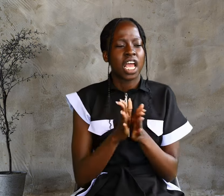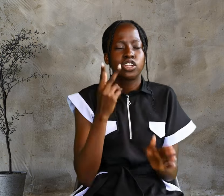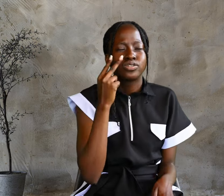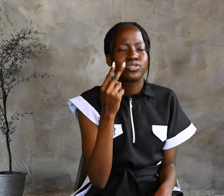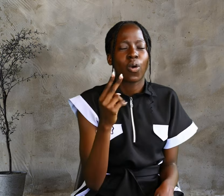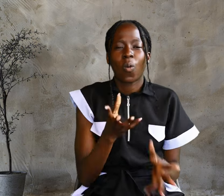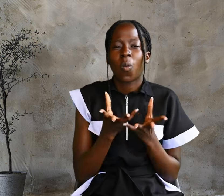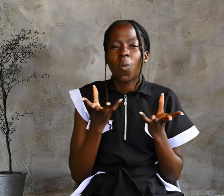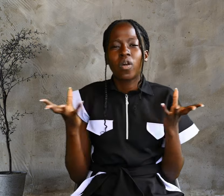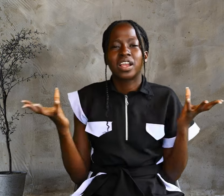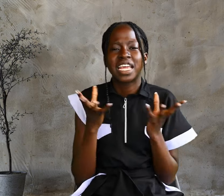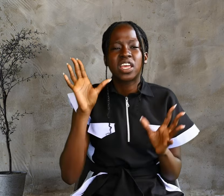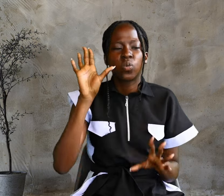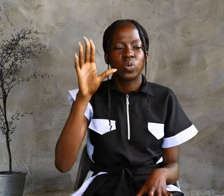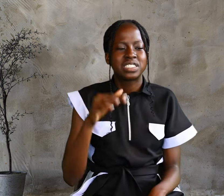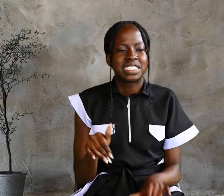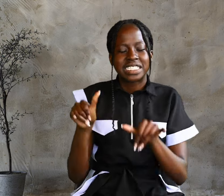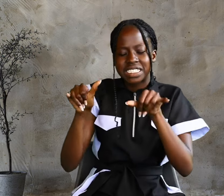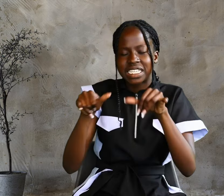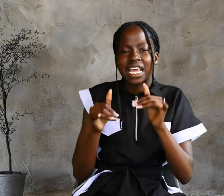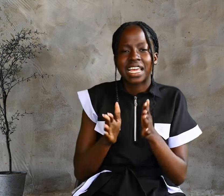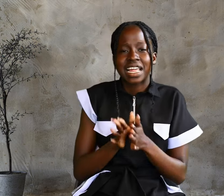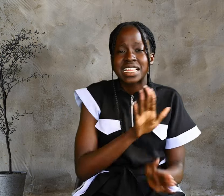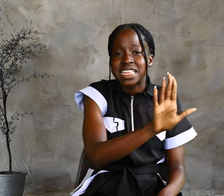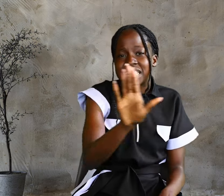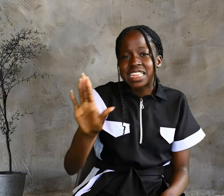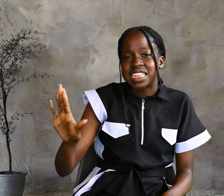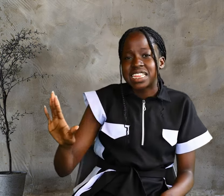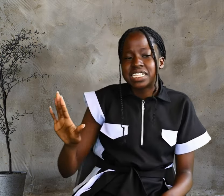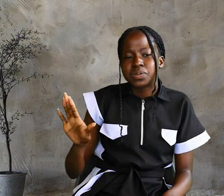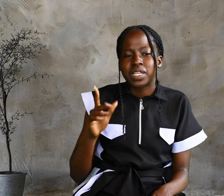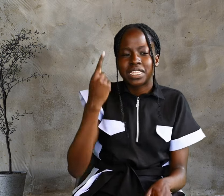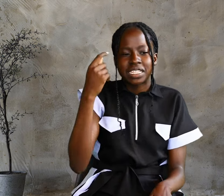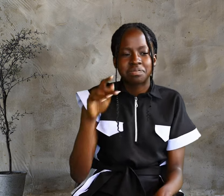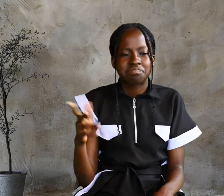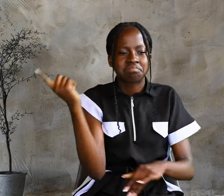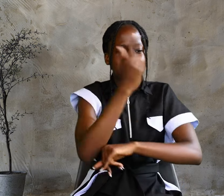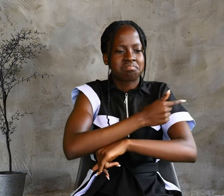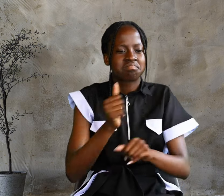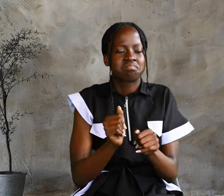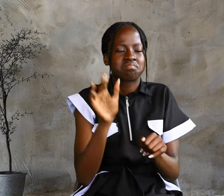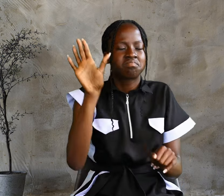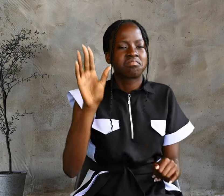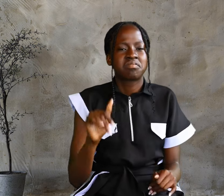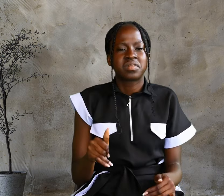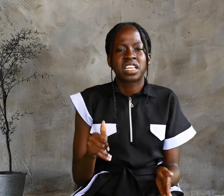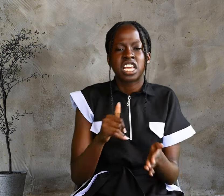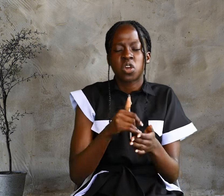staying, and they spent the day with him. It was about four in the afternoon.